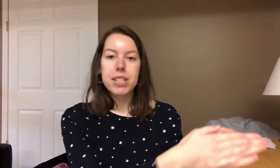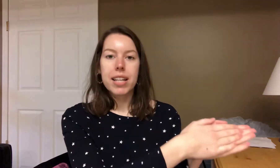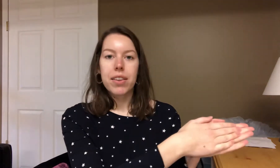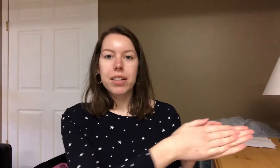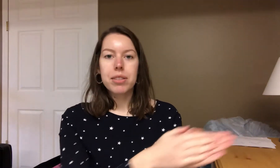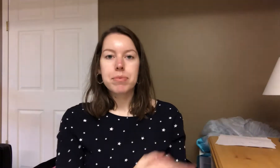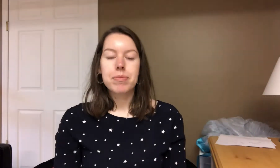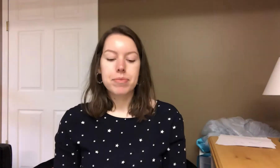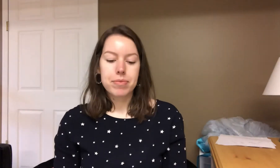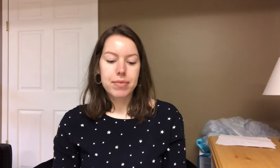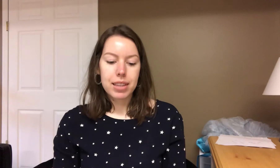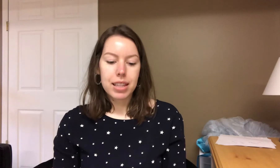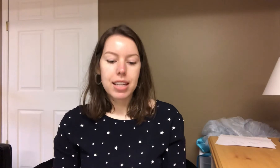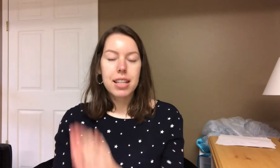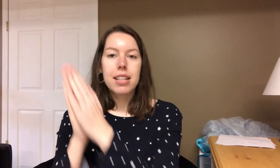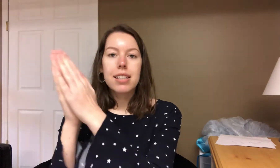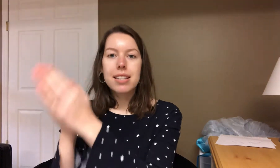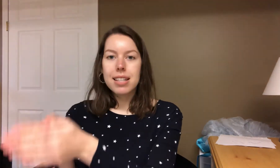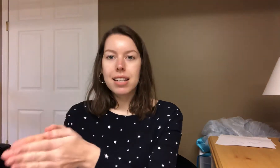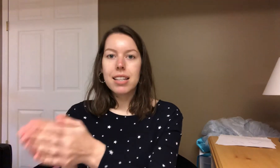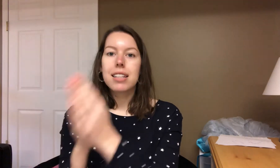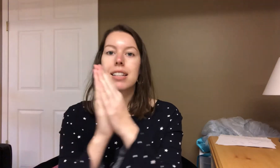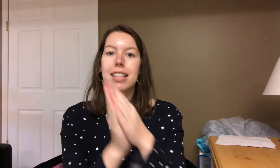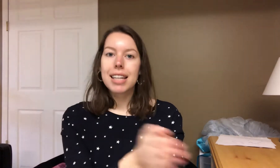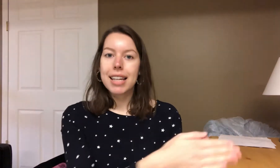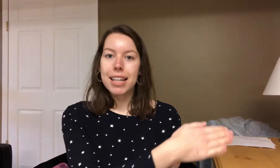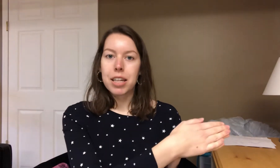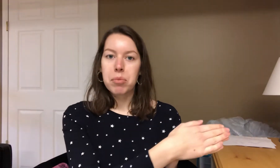together. T-eam.